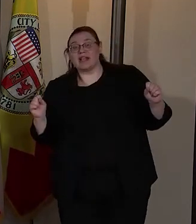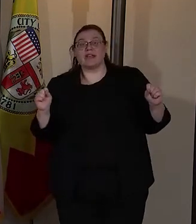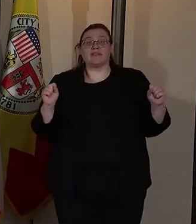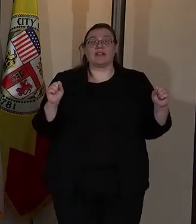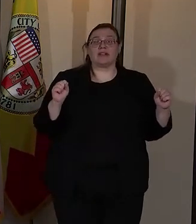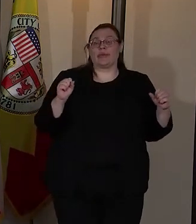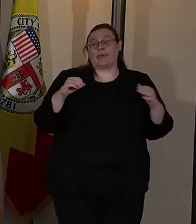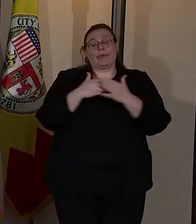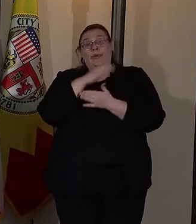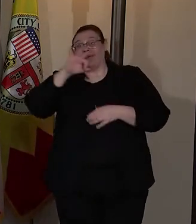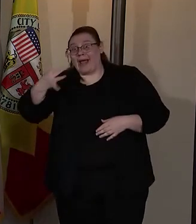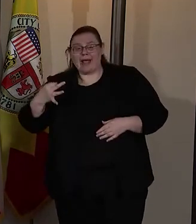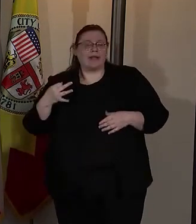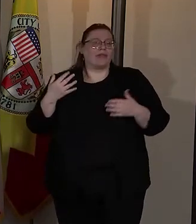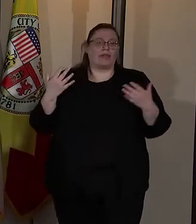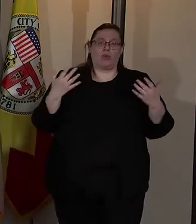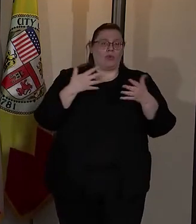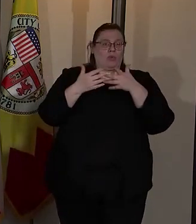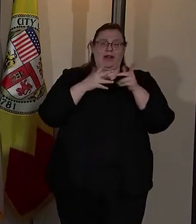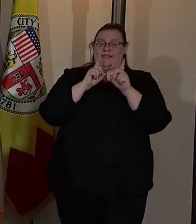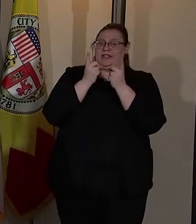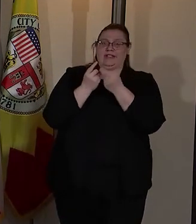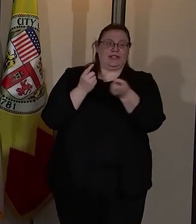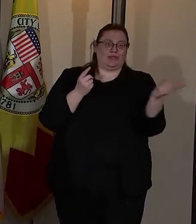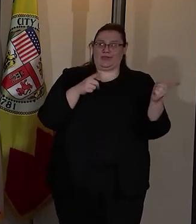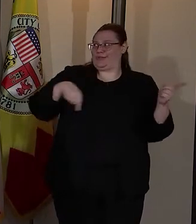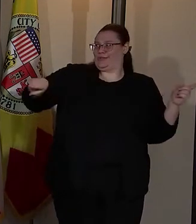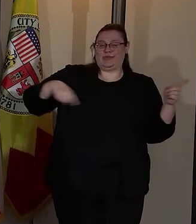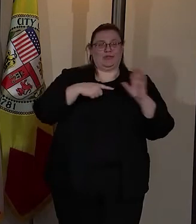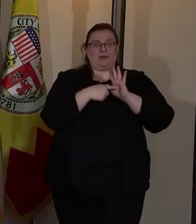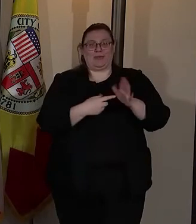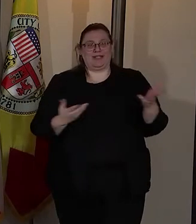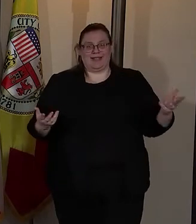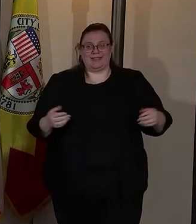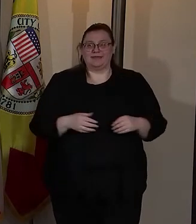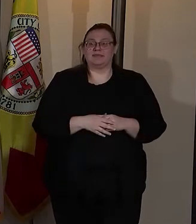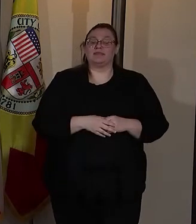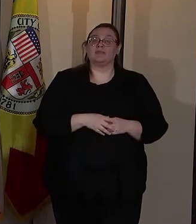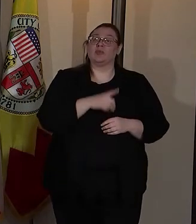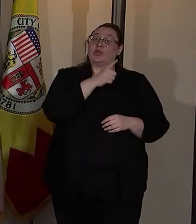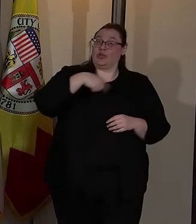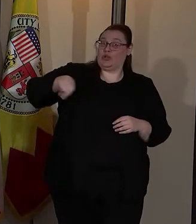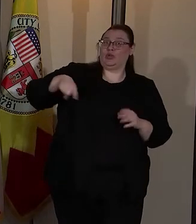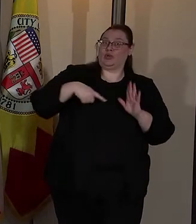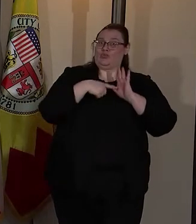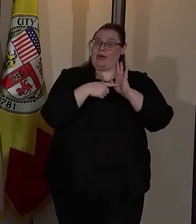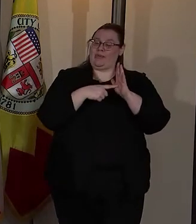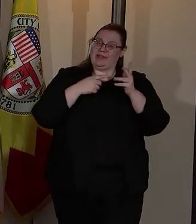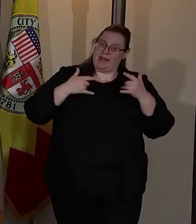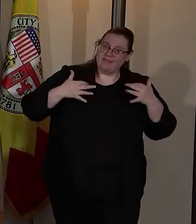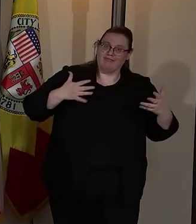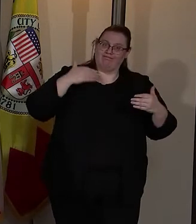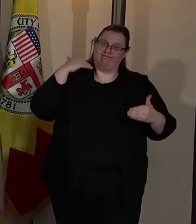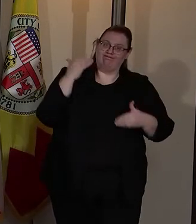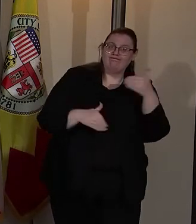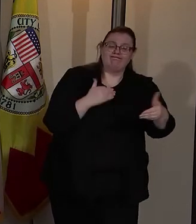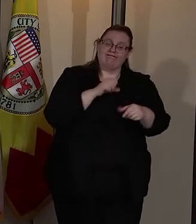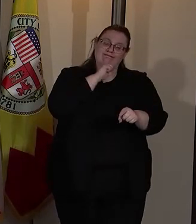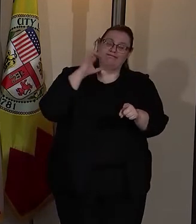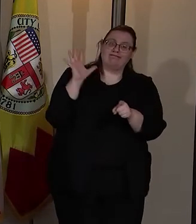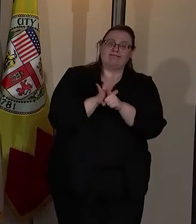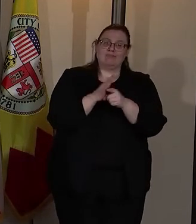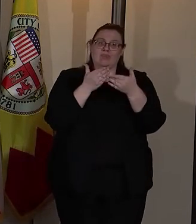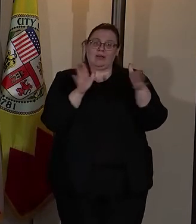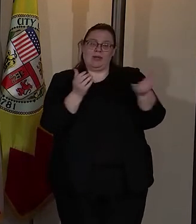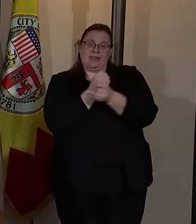new 9th or any of the other districts that you represent. You represent progress. You represent commitment to public